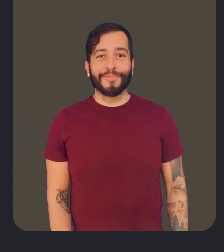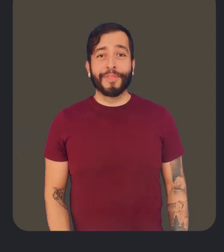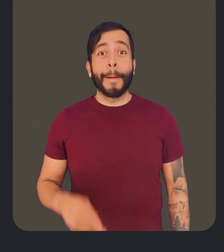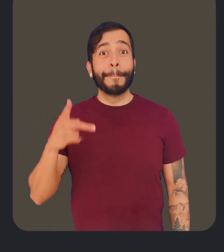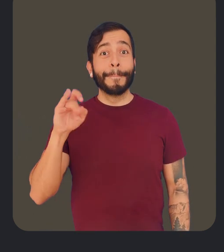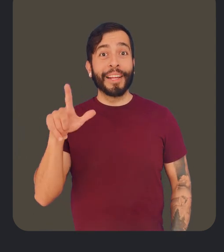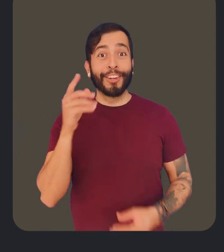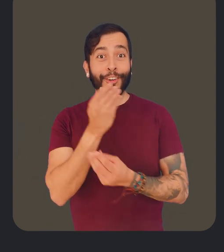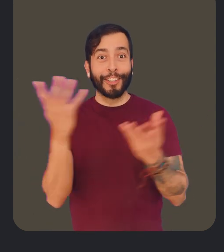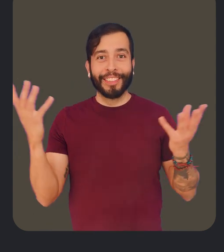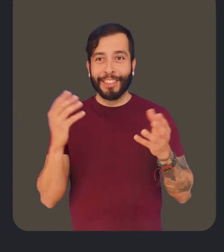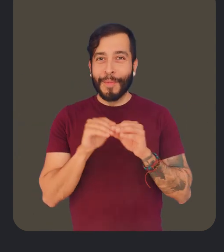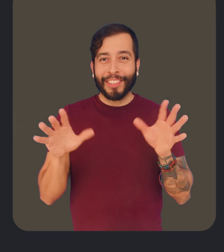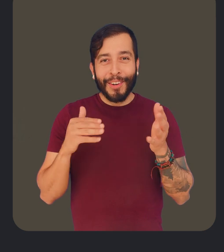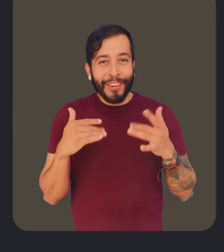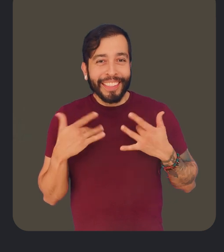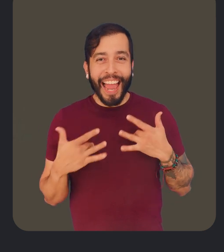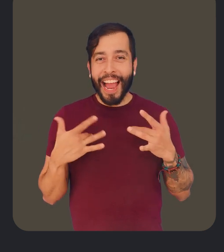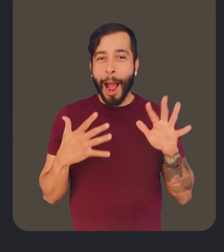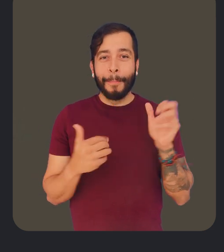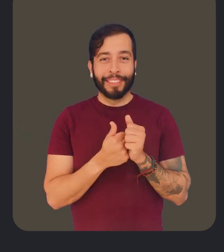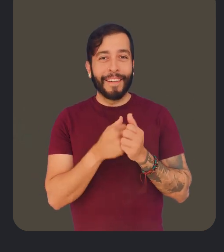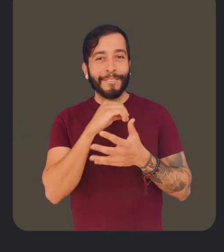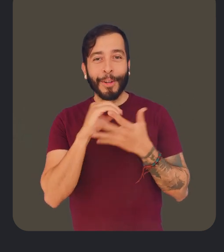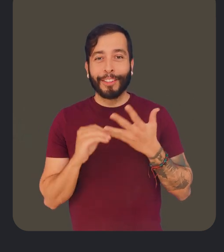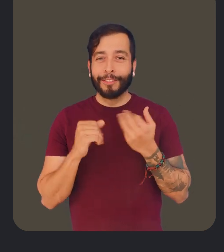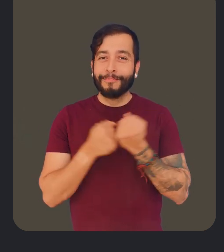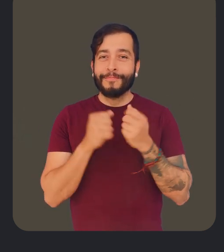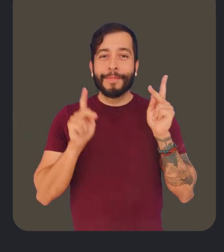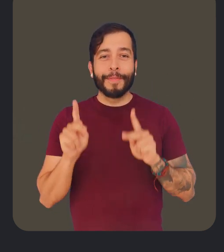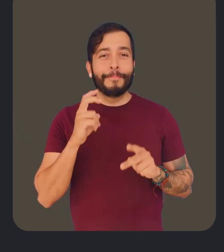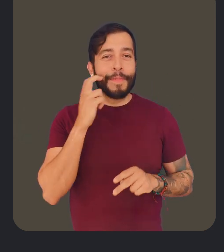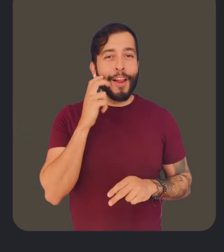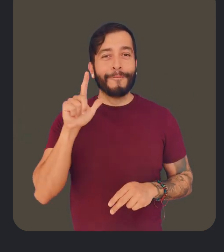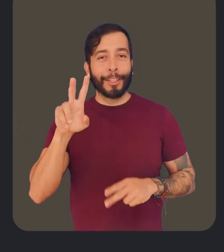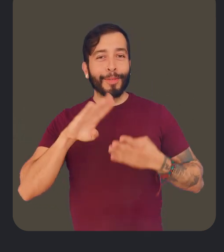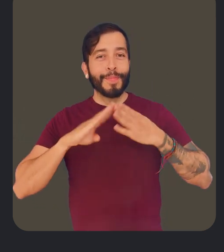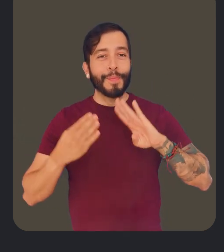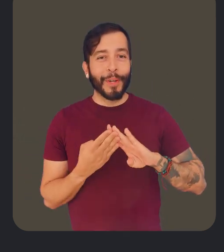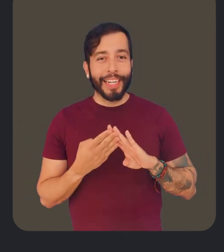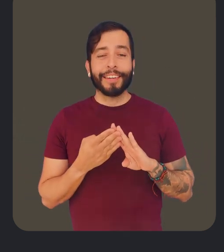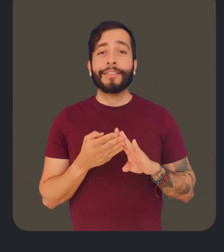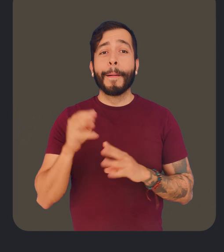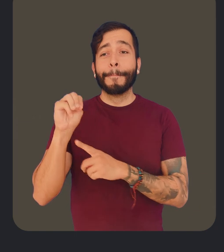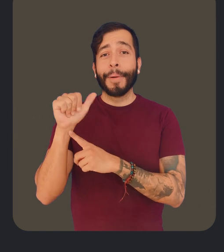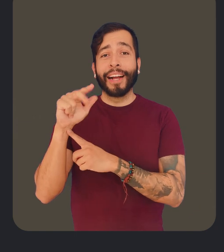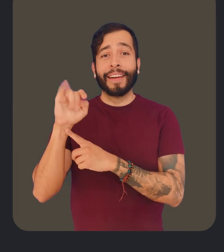In Pixel news, we've released some exciting updates and features to support people in the blind and low-vision community. Magnifier is a